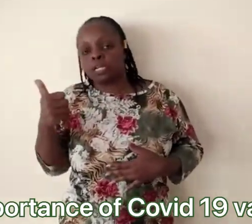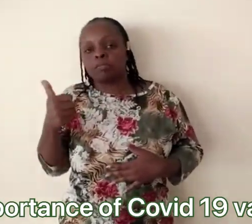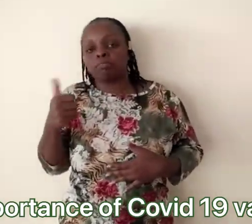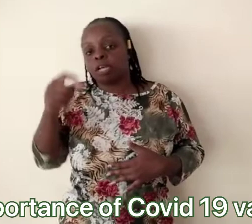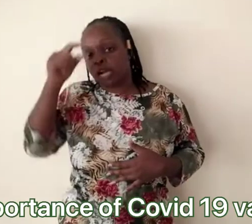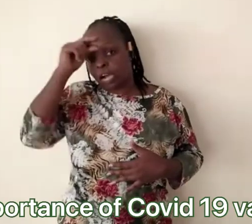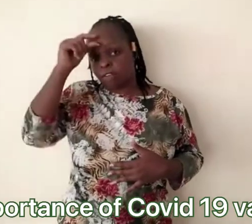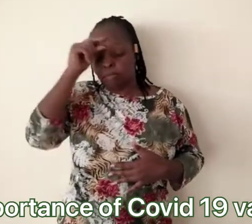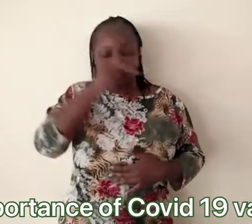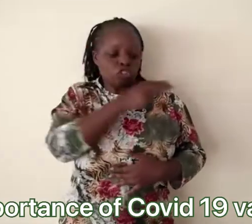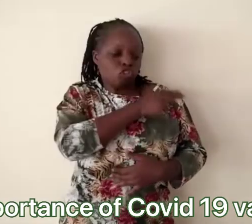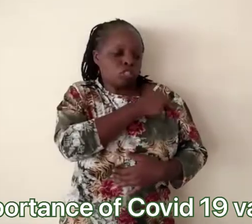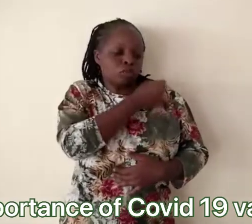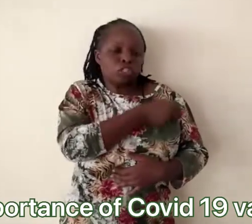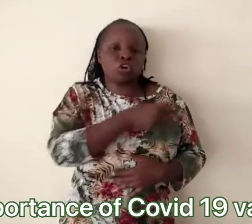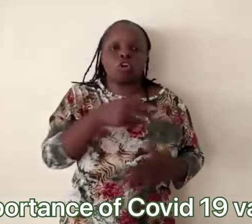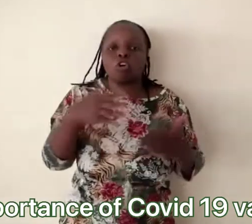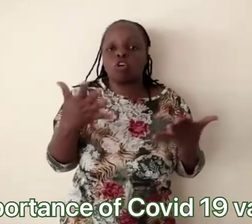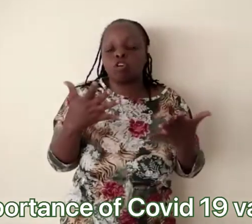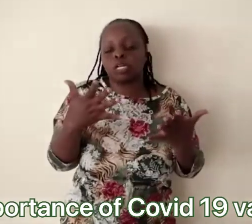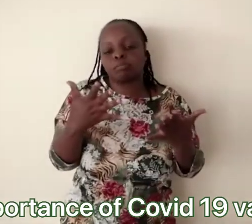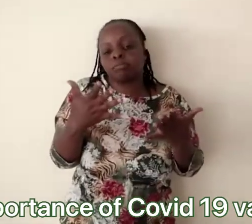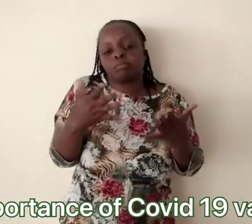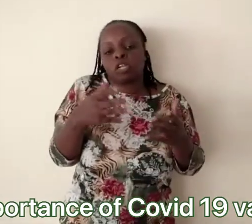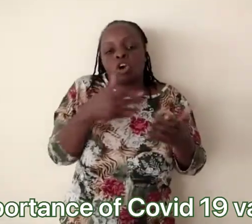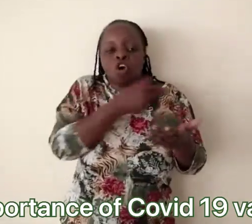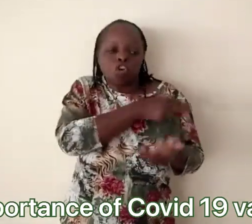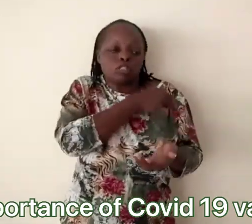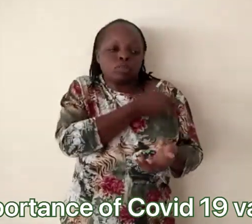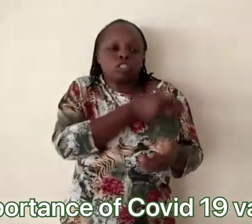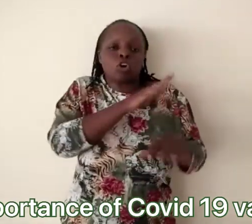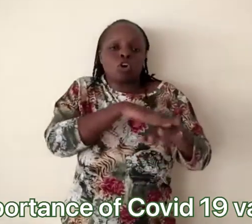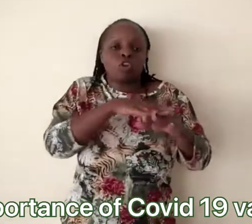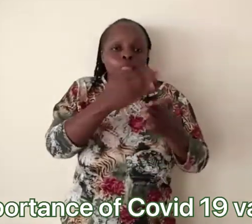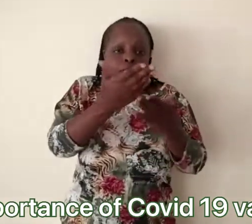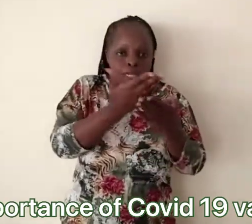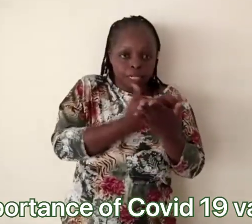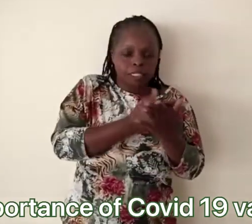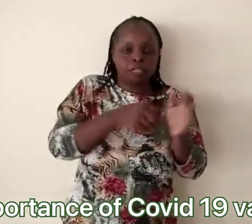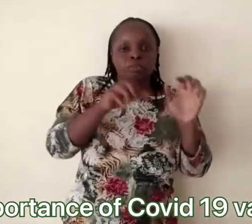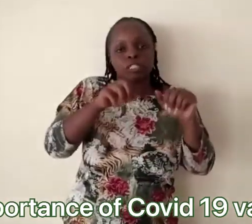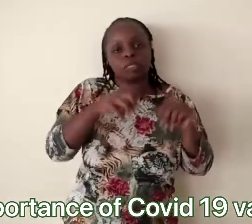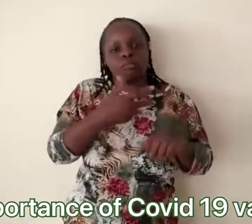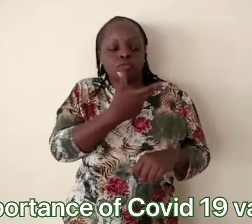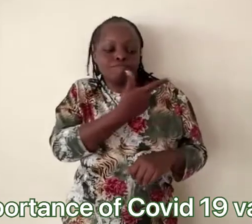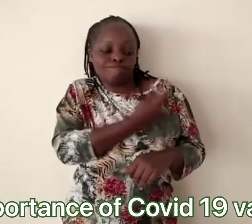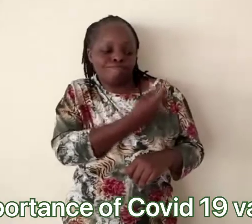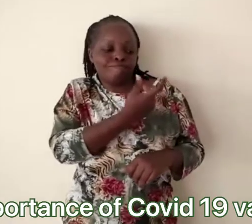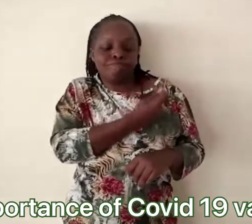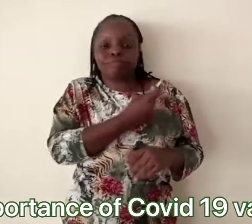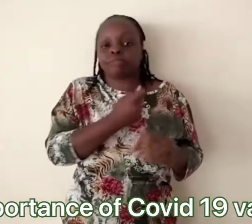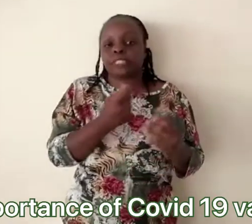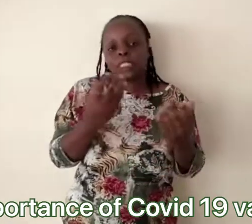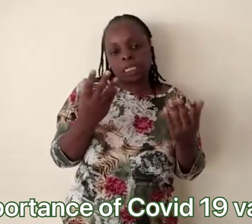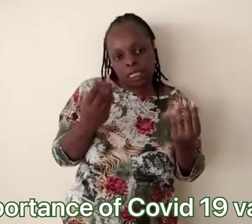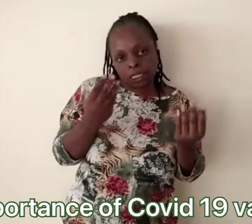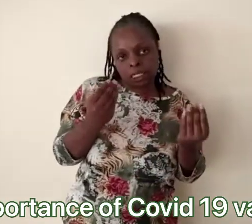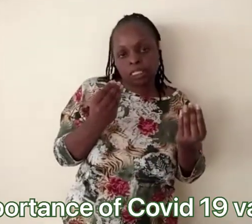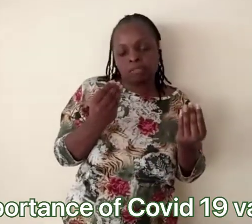please go to any government hospital or hospitals which are on the list on your area.